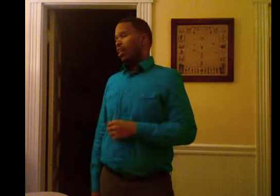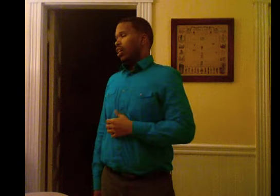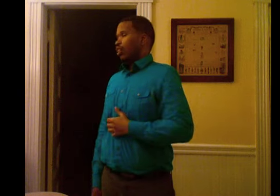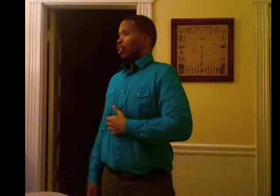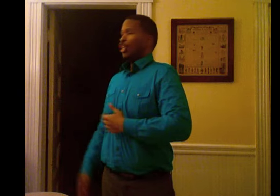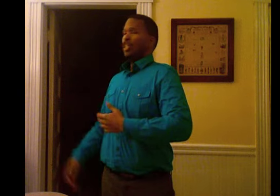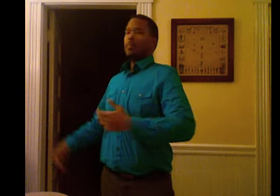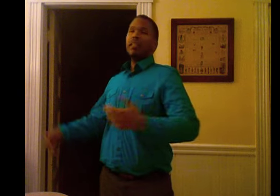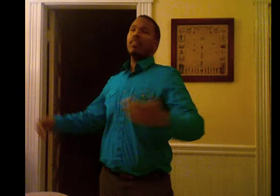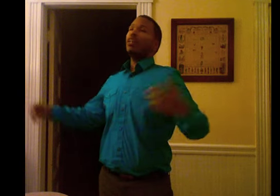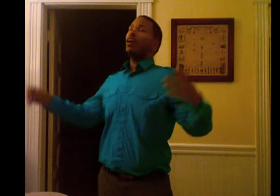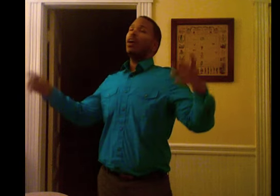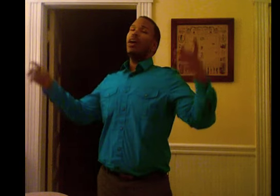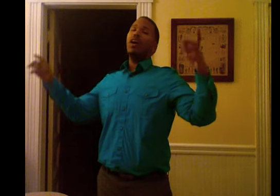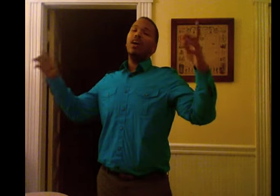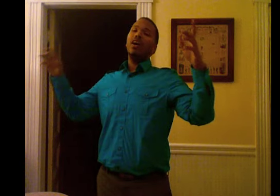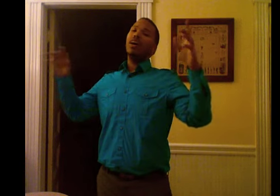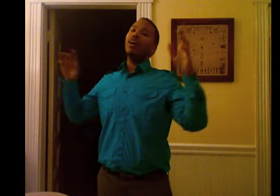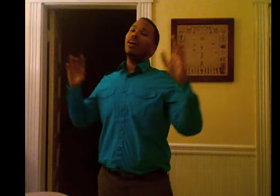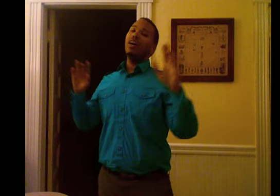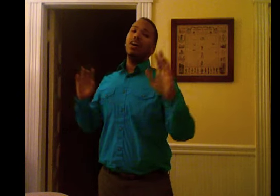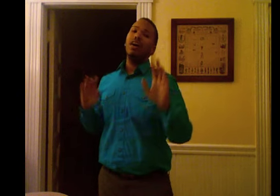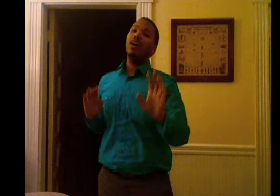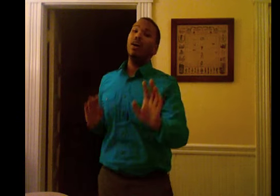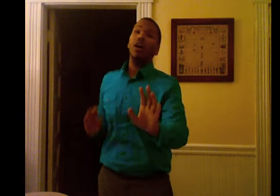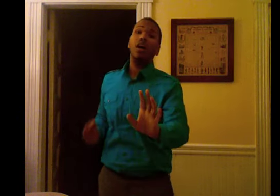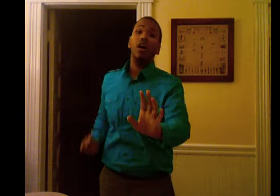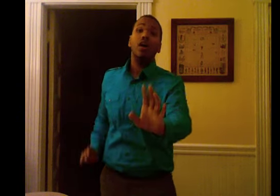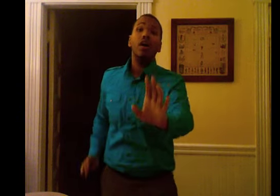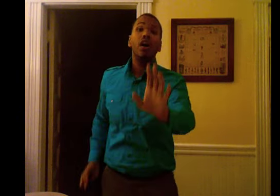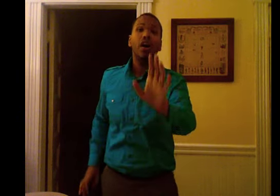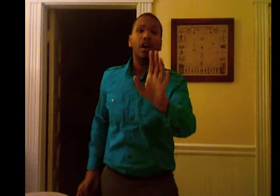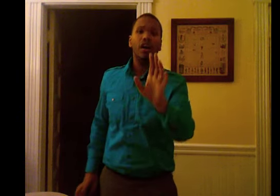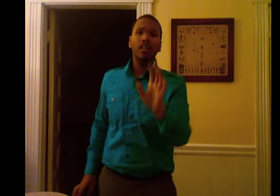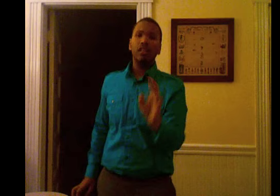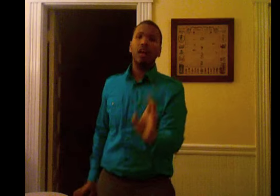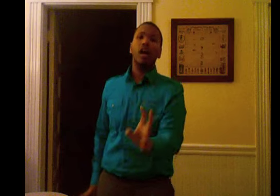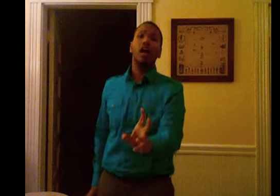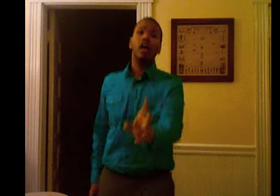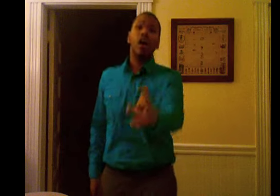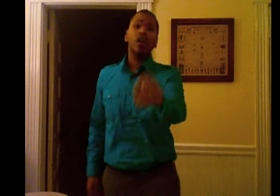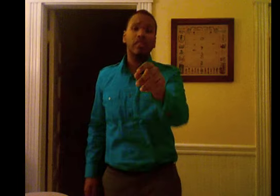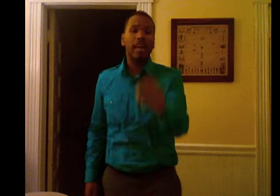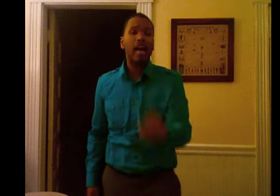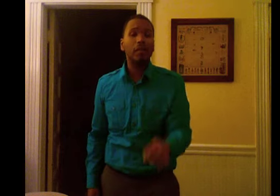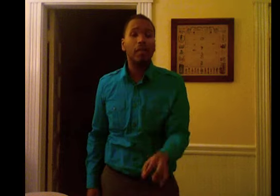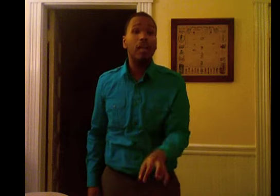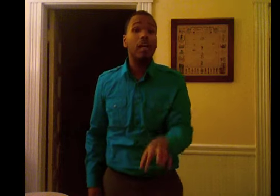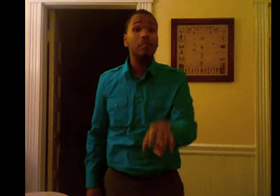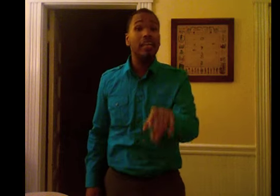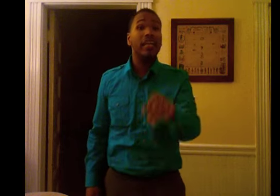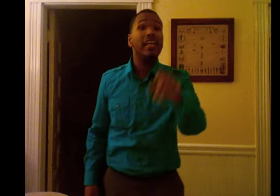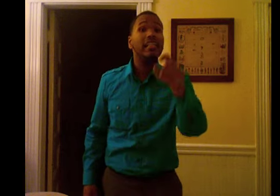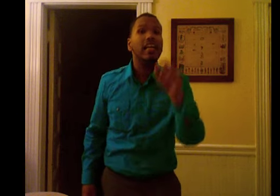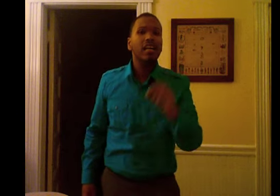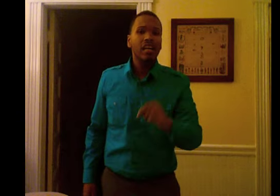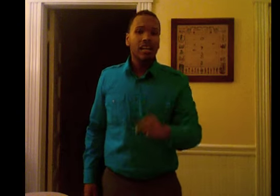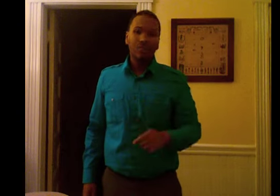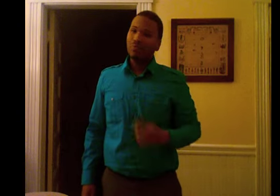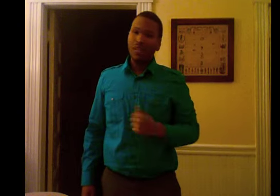It's been a long, a long time coming. But